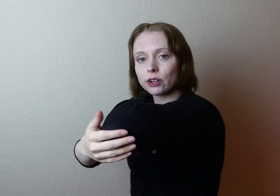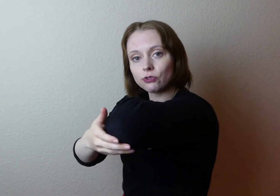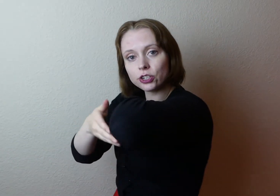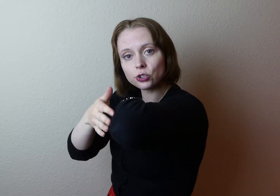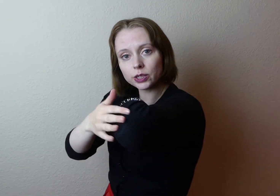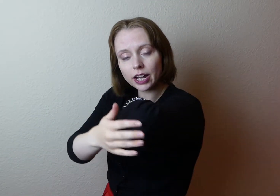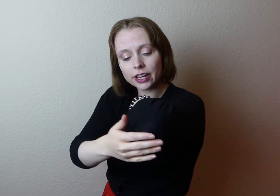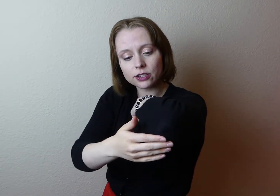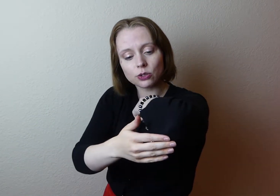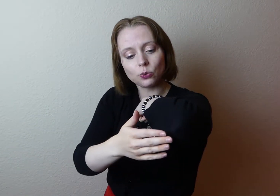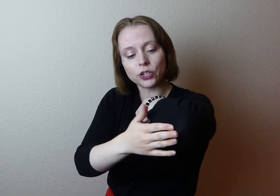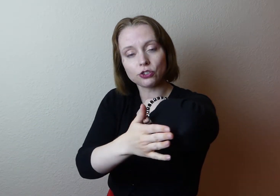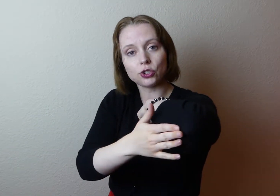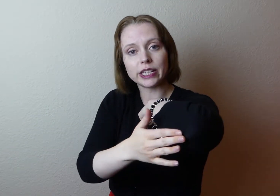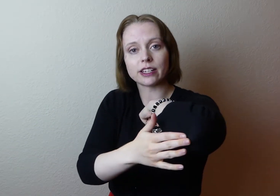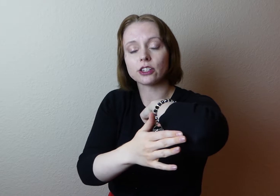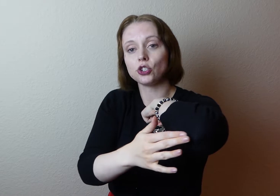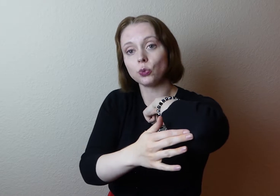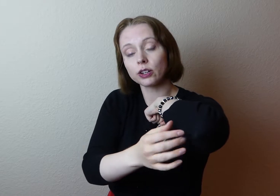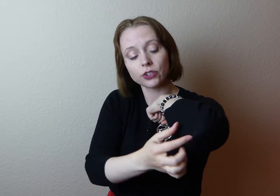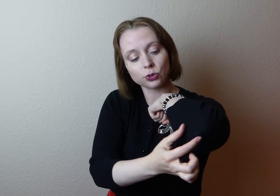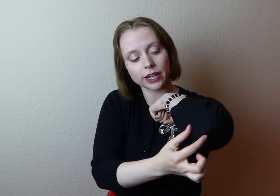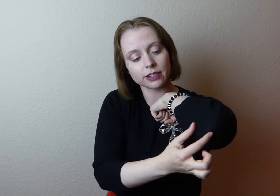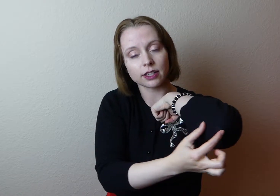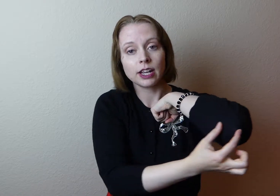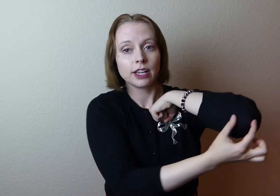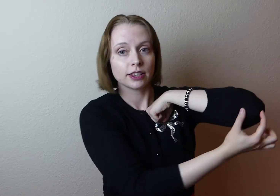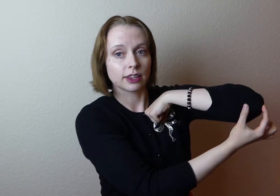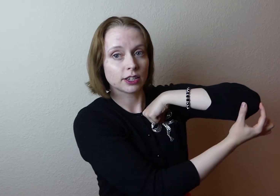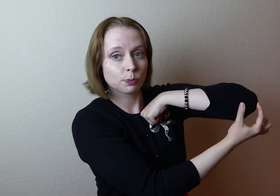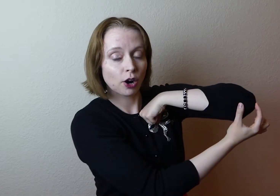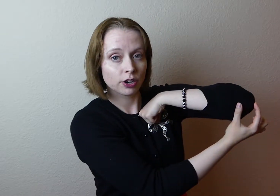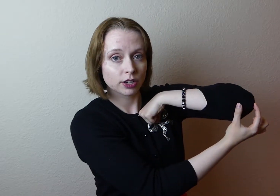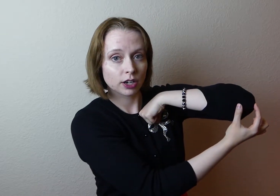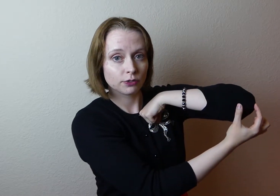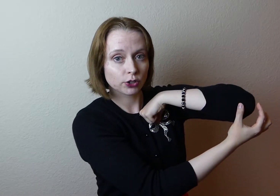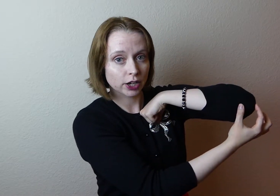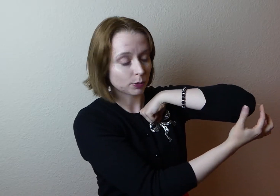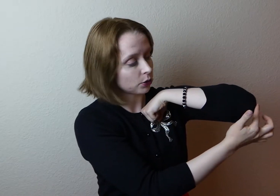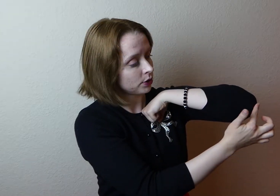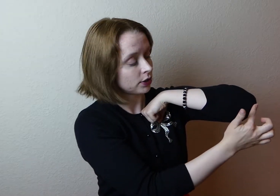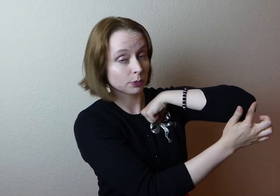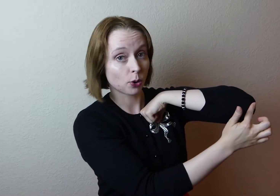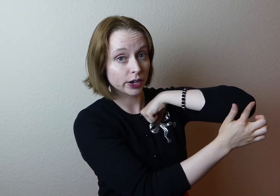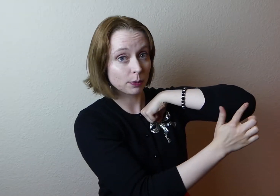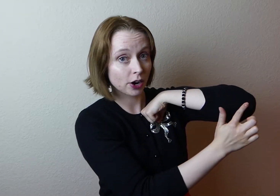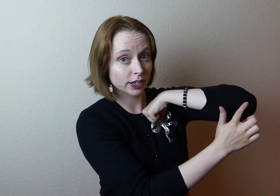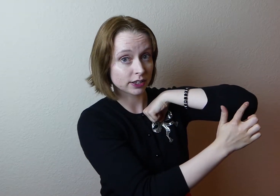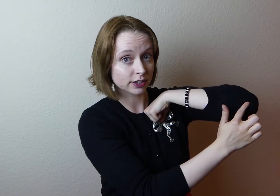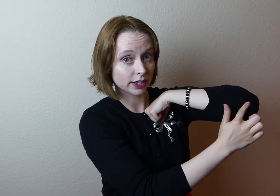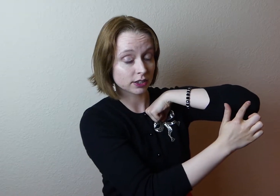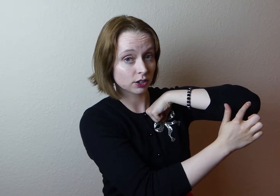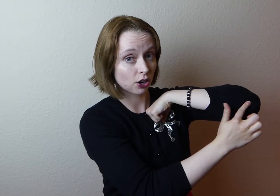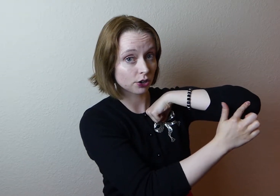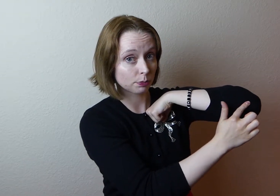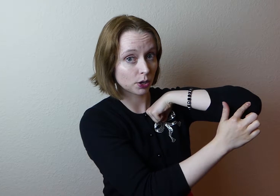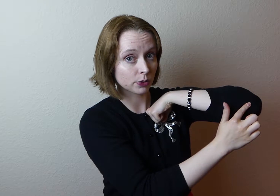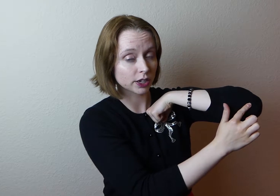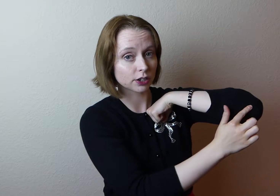want to visualize when you're doing this is you want to visualize that this part of your elbow, the pointy part in this nice hard bone here,